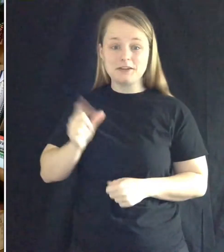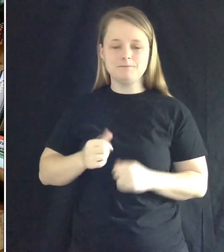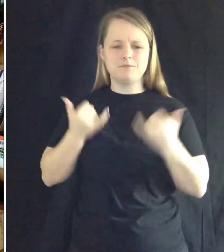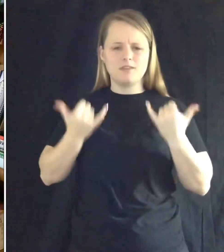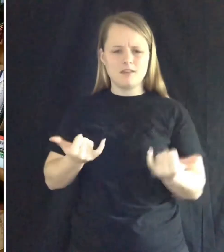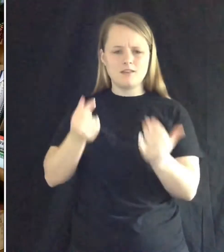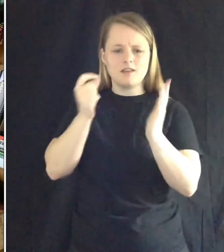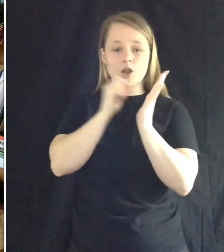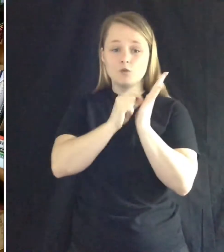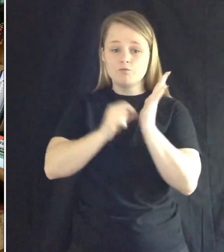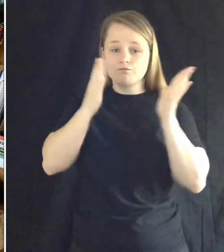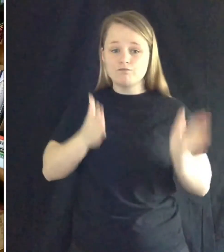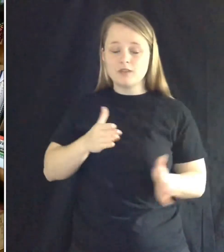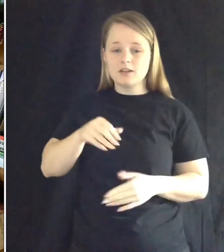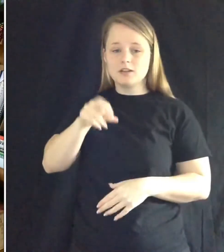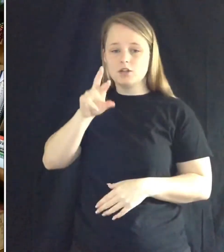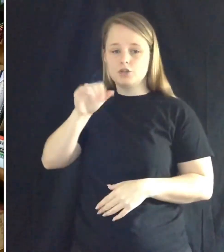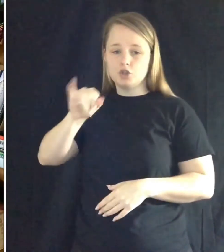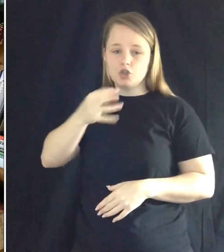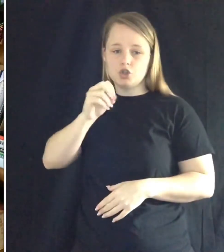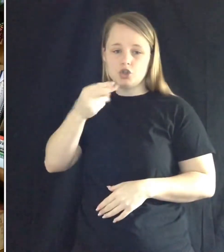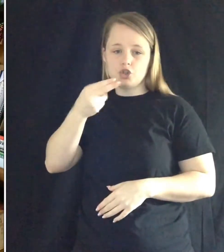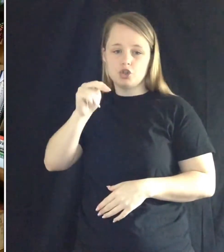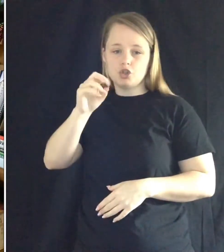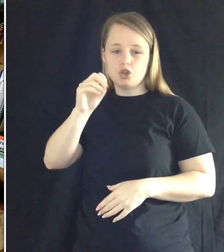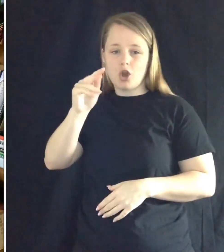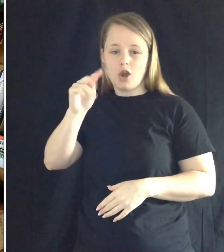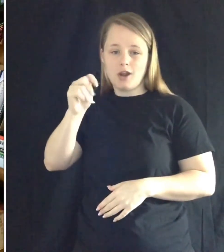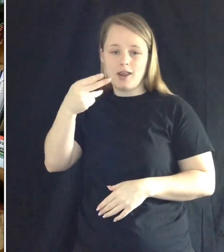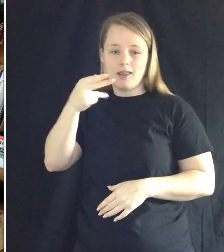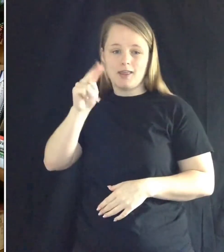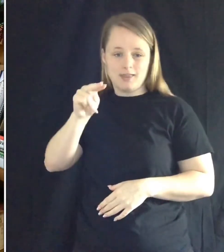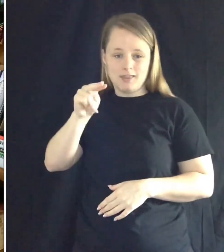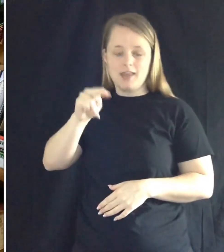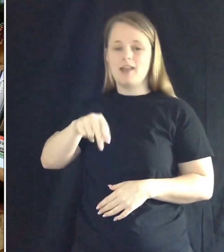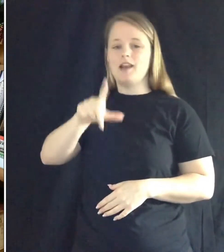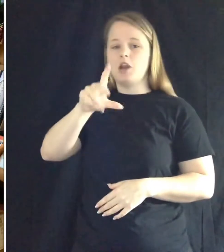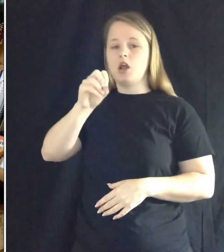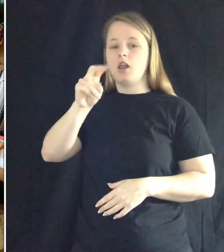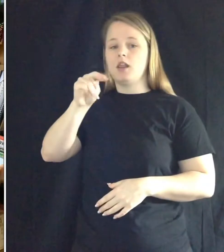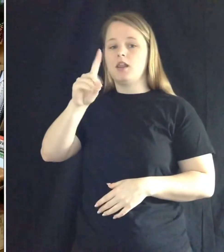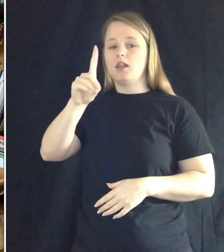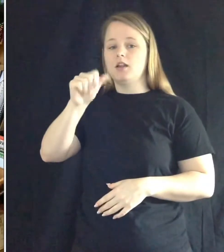was written by Jonathan London and illustrated by Frank Remkiewicz.